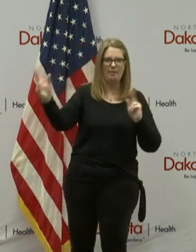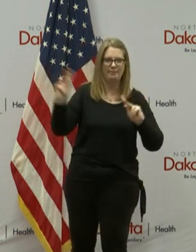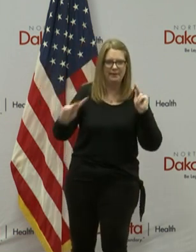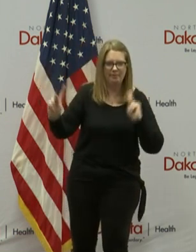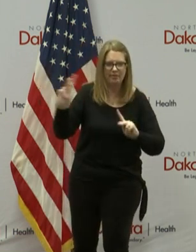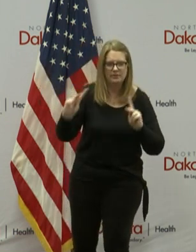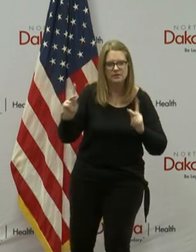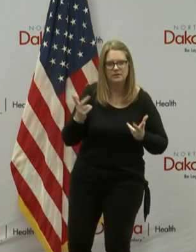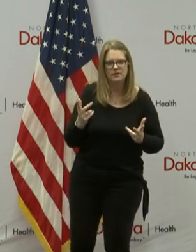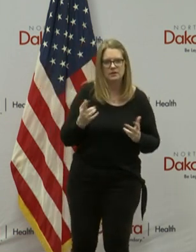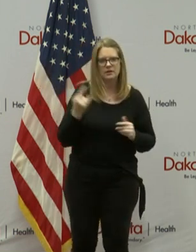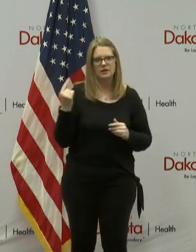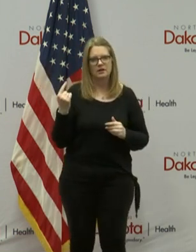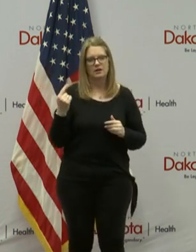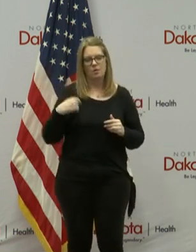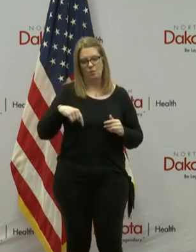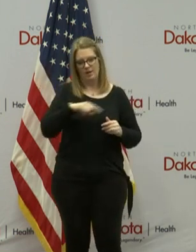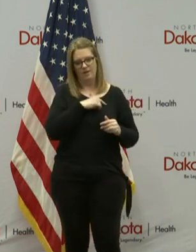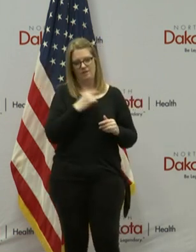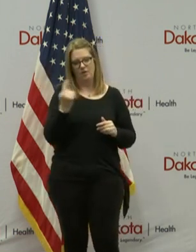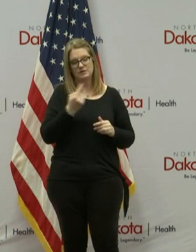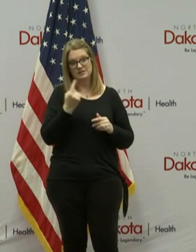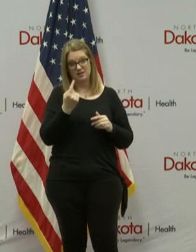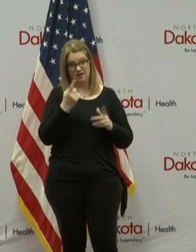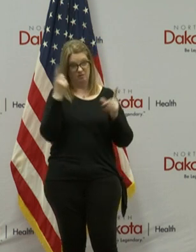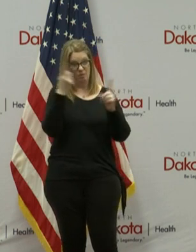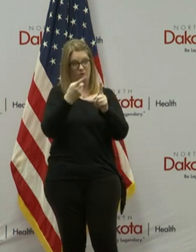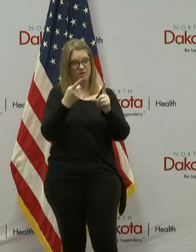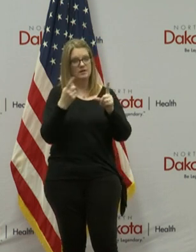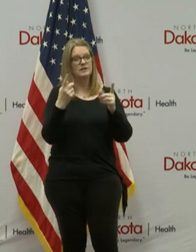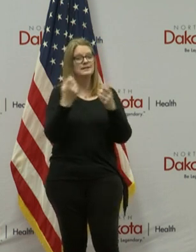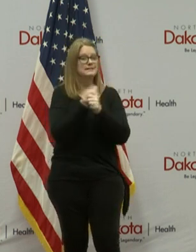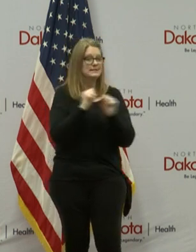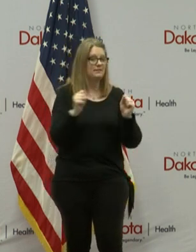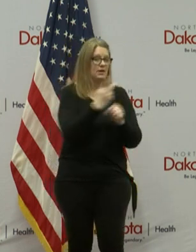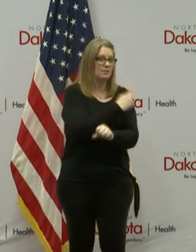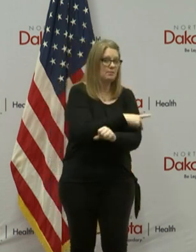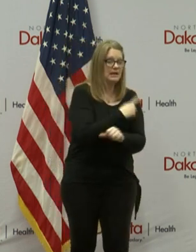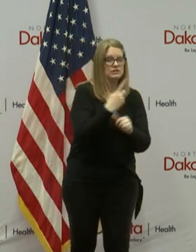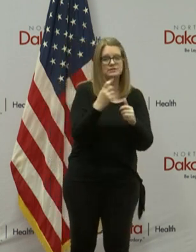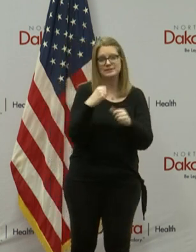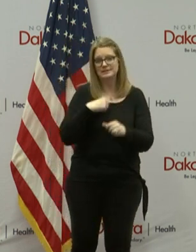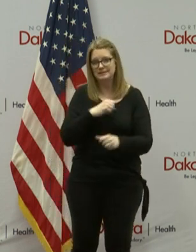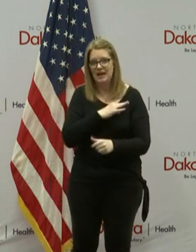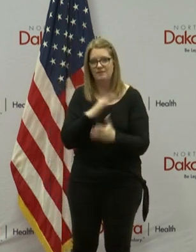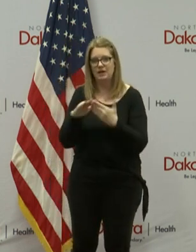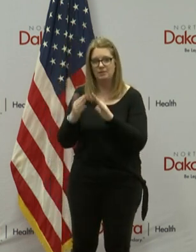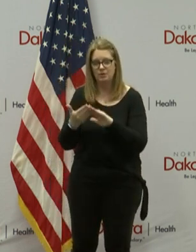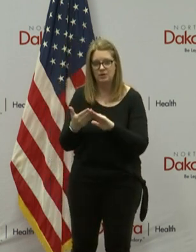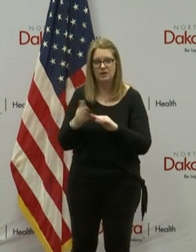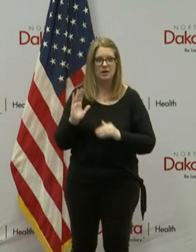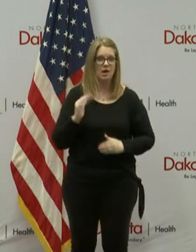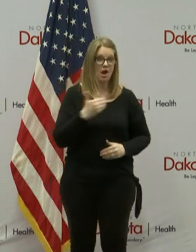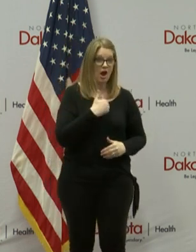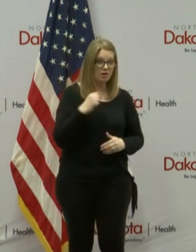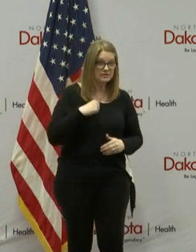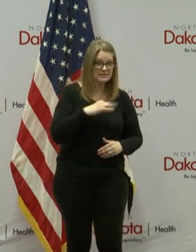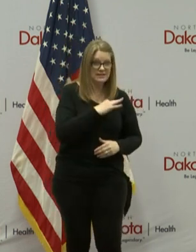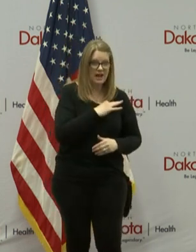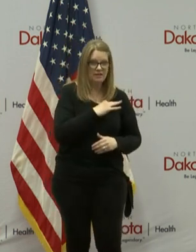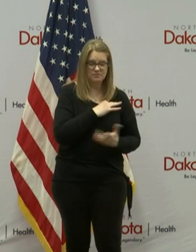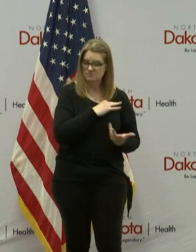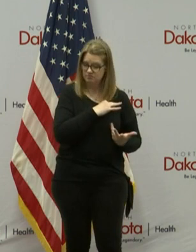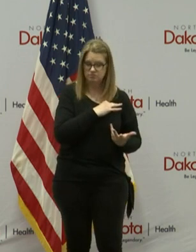and has always been the safety of our patient staff and our community. Our staff are on the front line